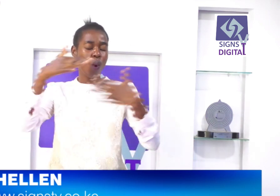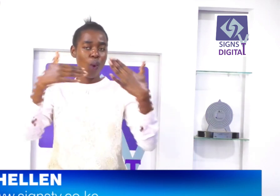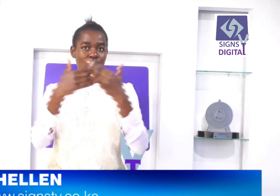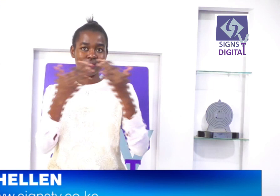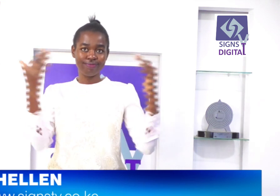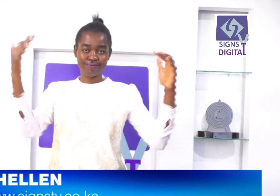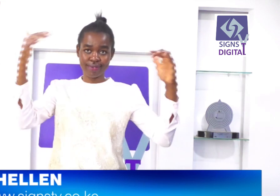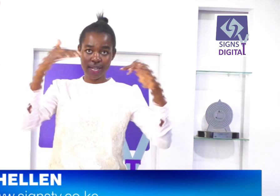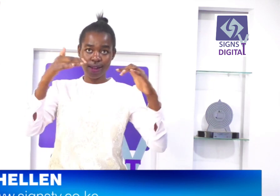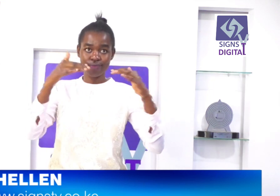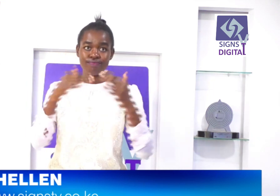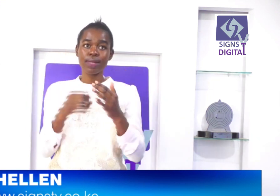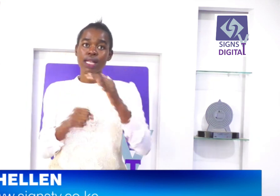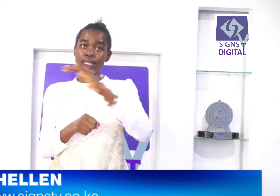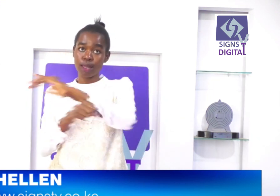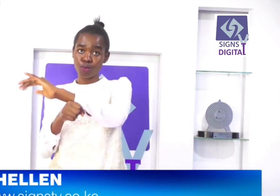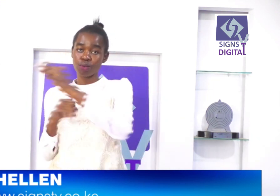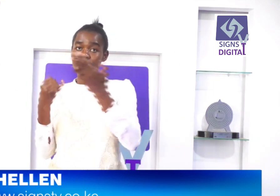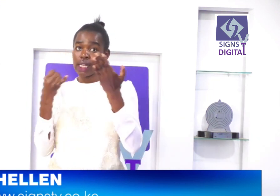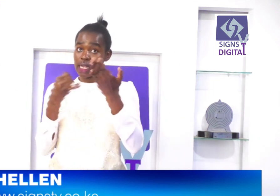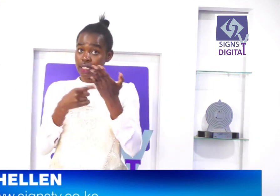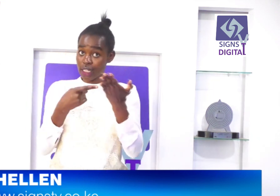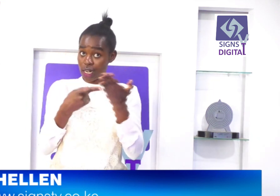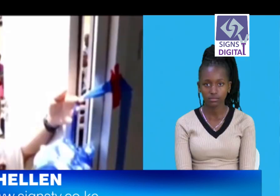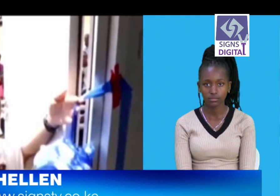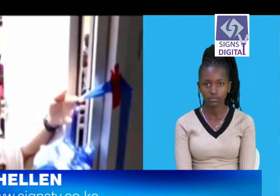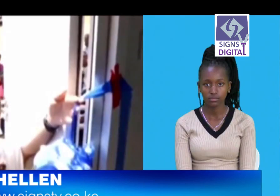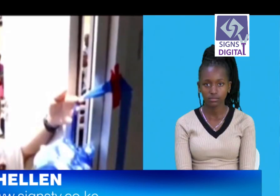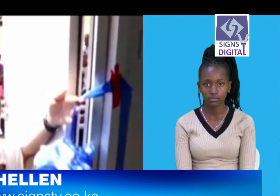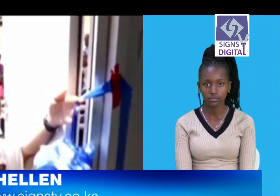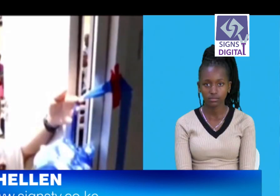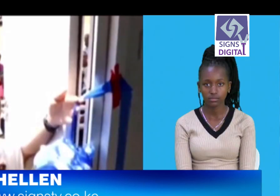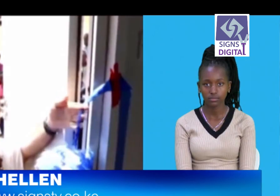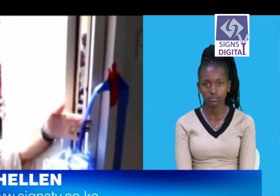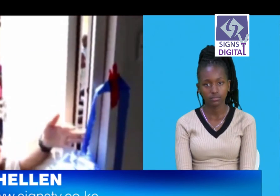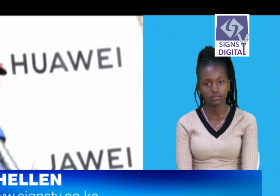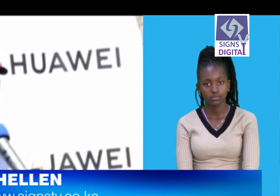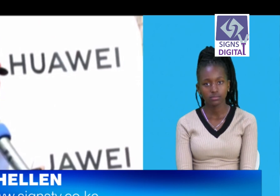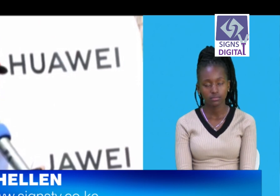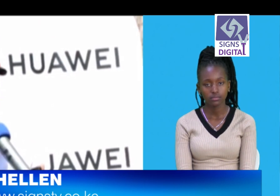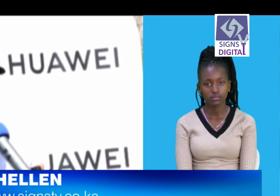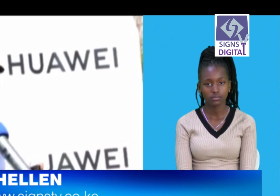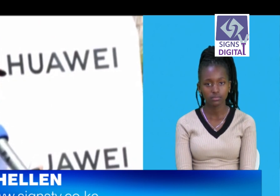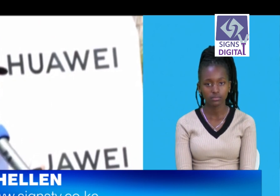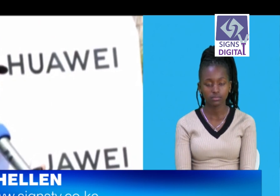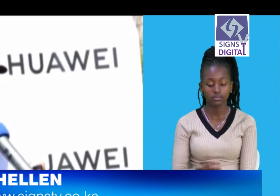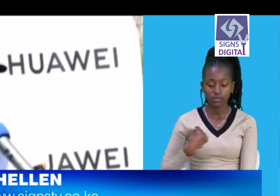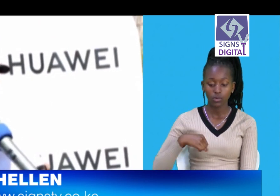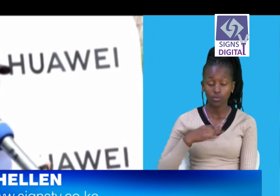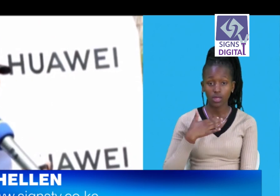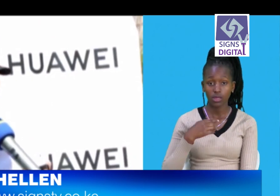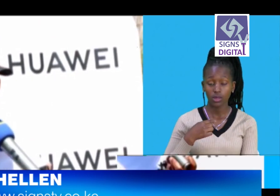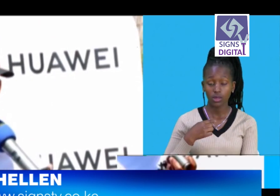infrastructures to international standard we want to transfer